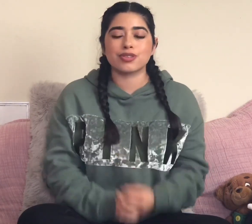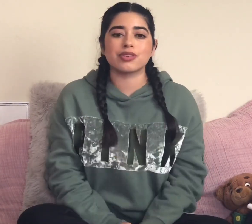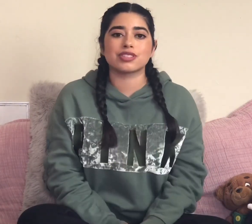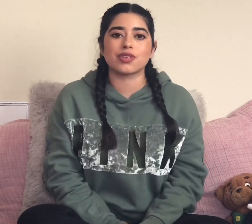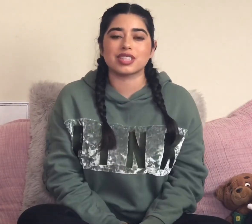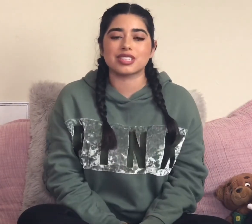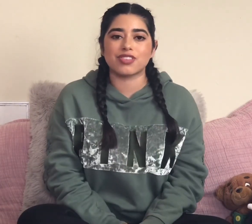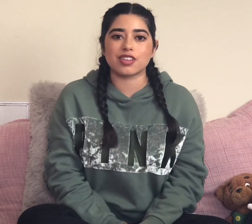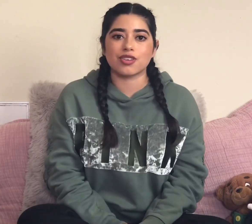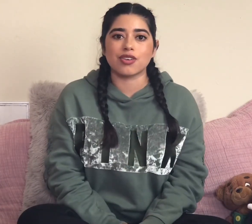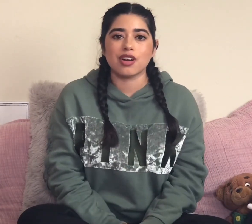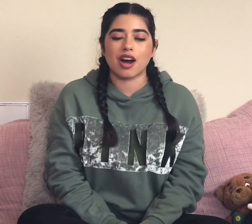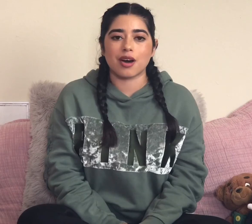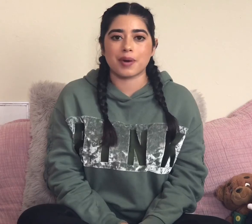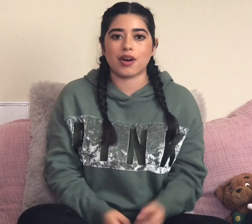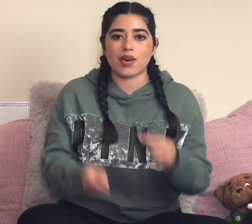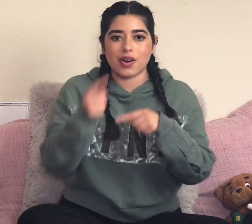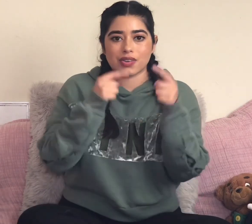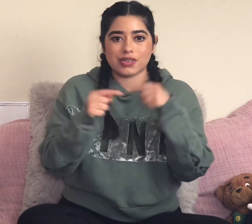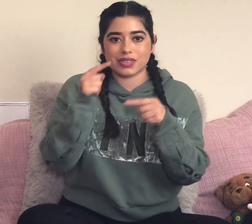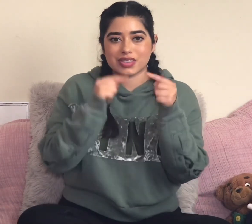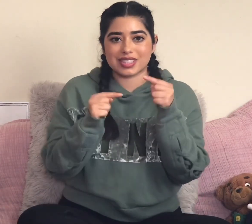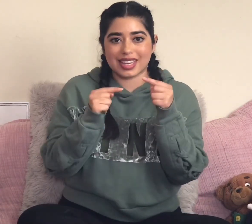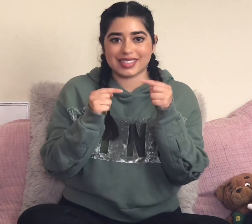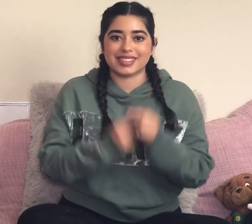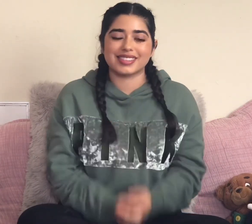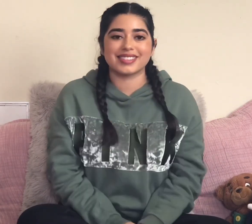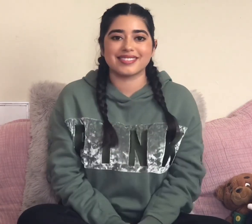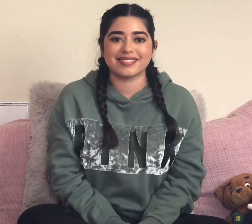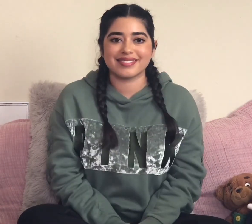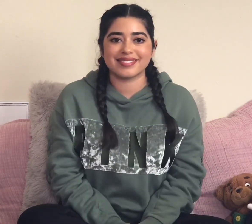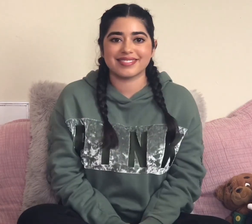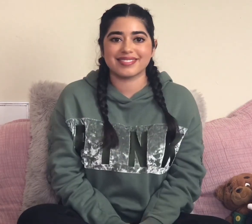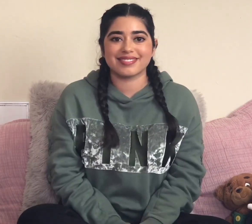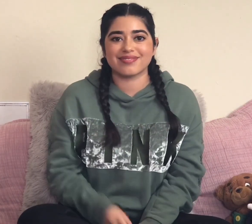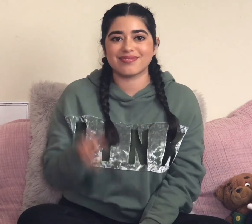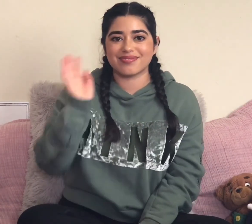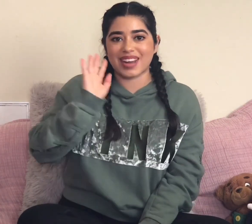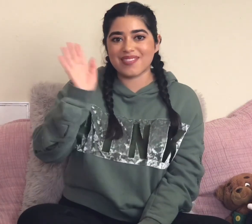enjoyed this video about signs. Bye bye!